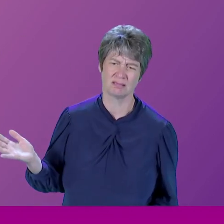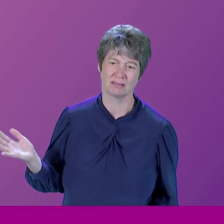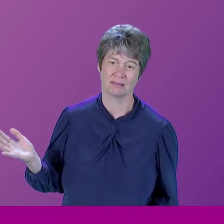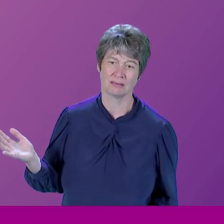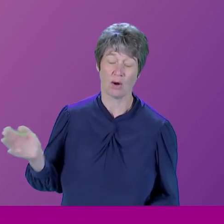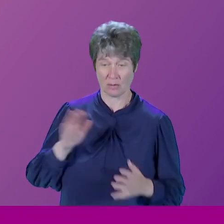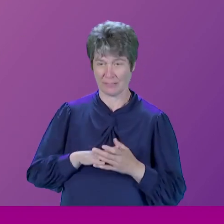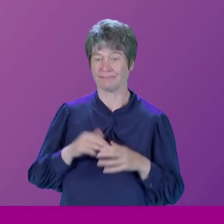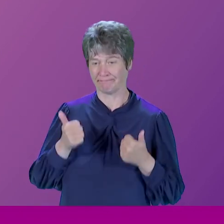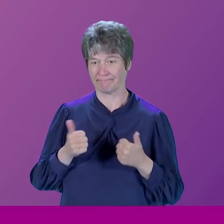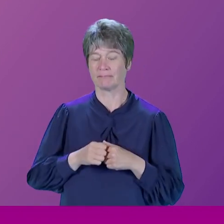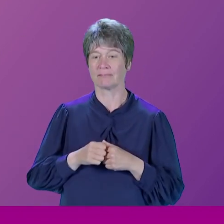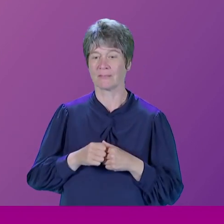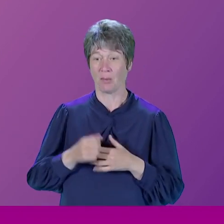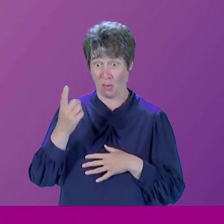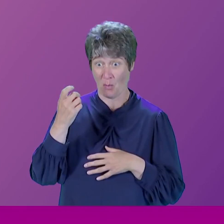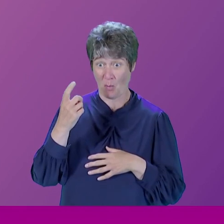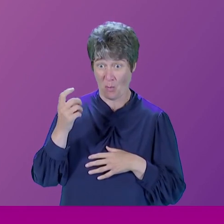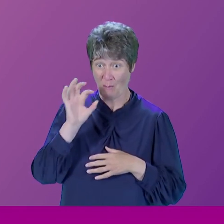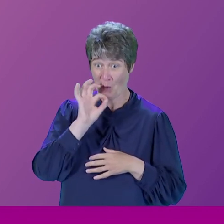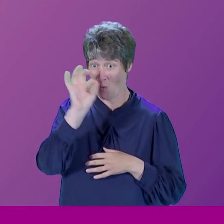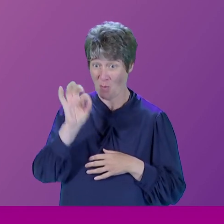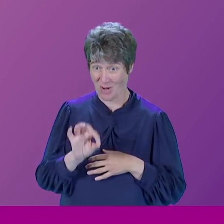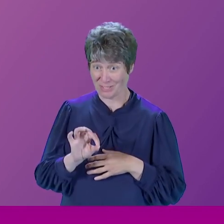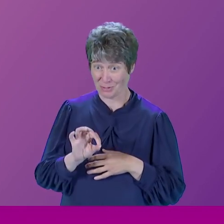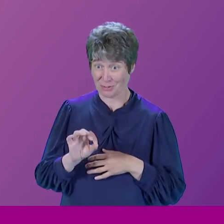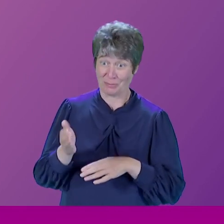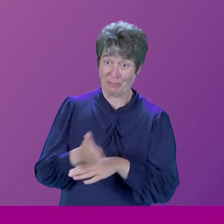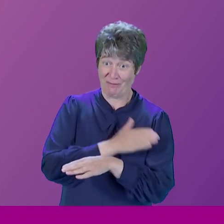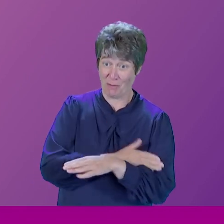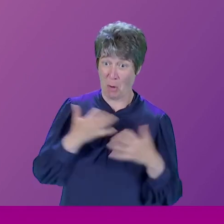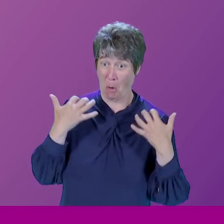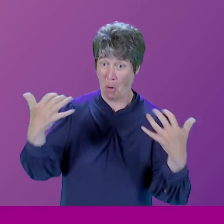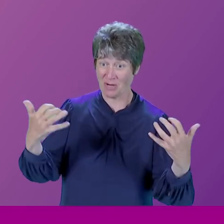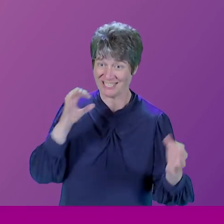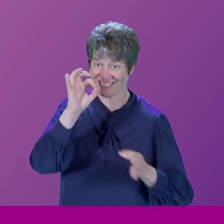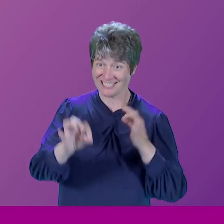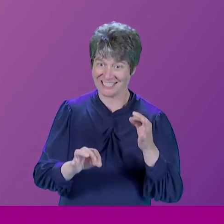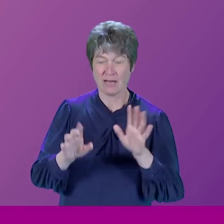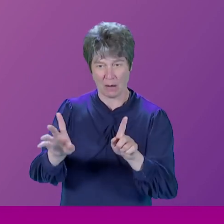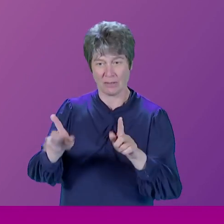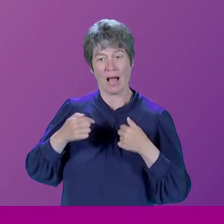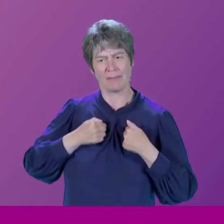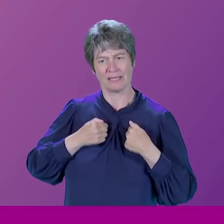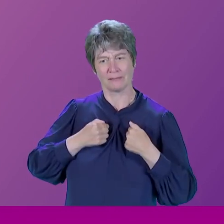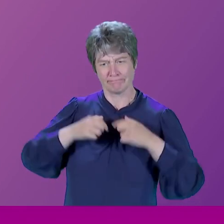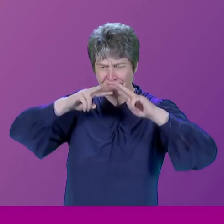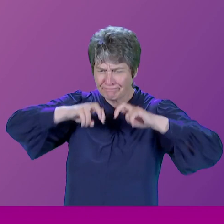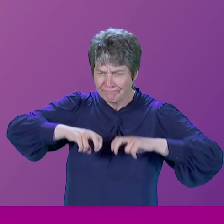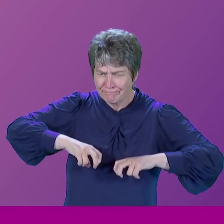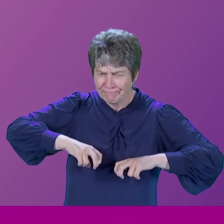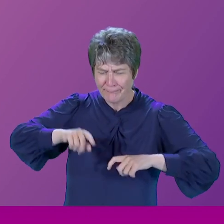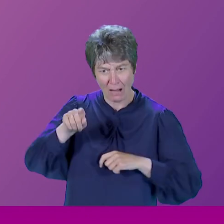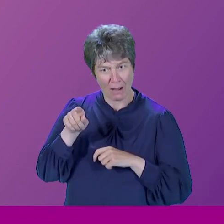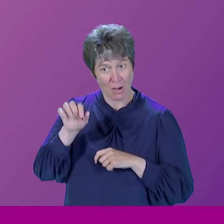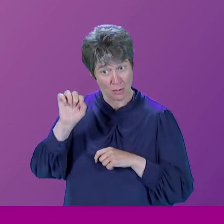question before I throw yourself open to the audience, so to speak. When I was doing my research, I wasn't surprised to note that your mother,